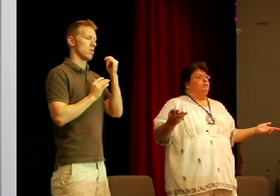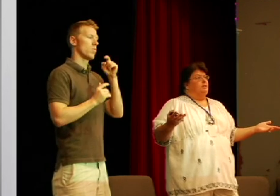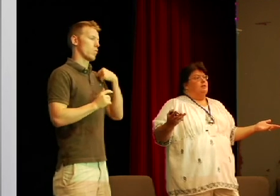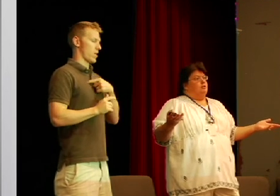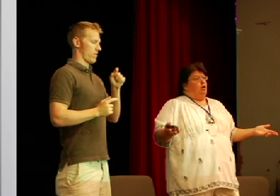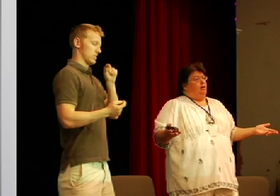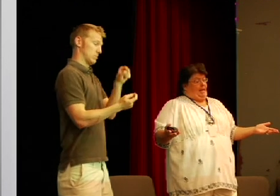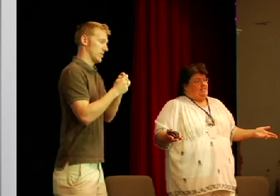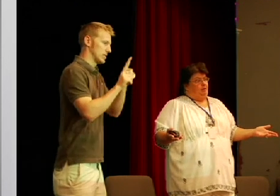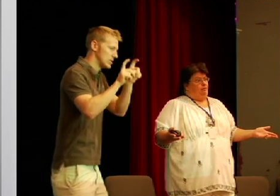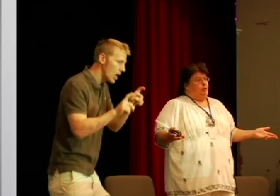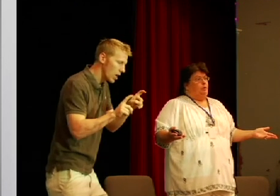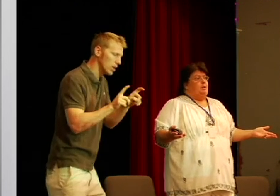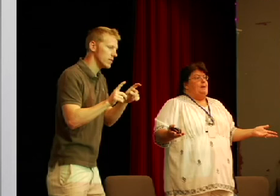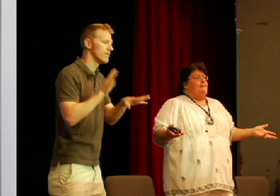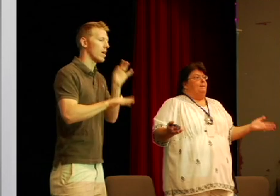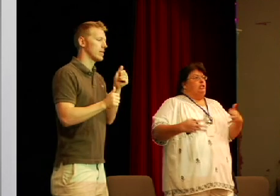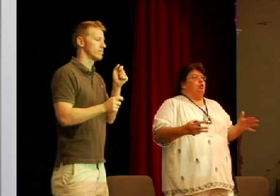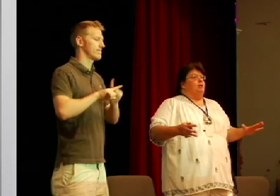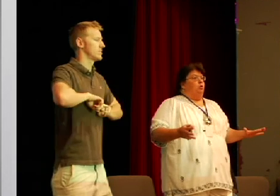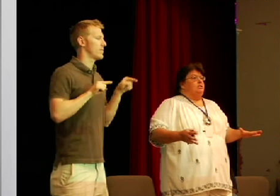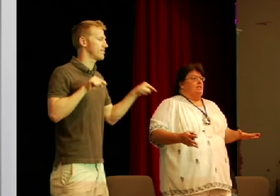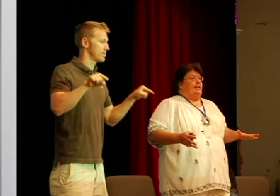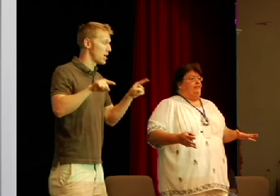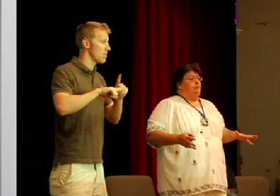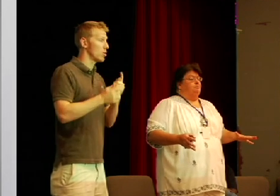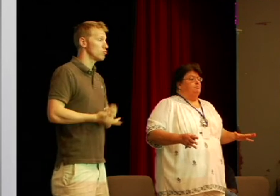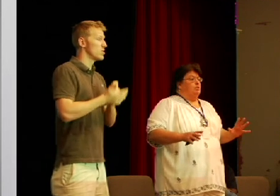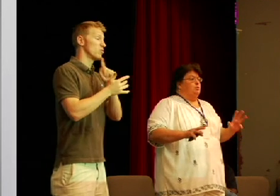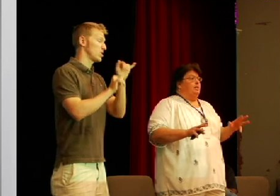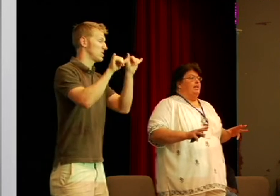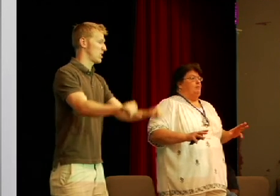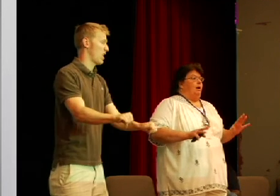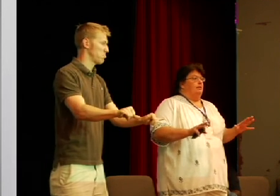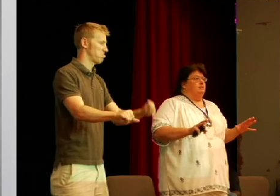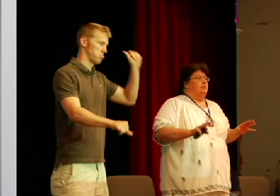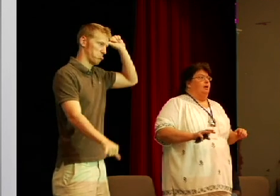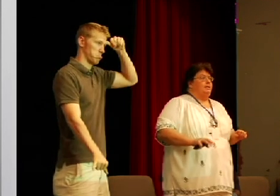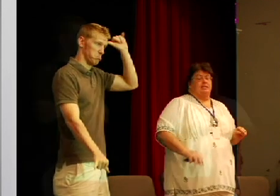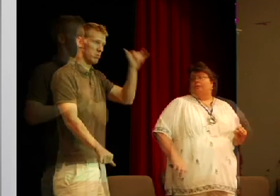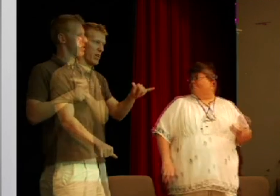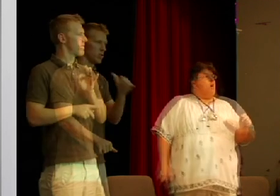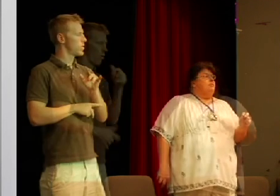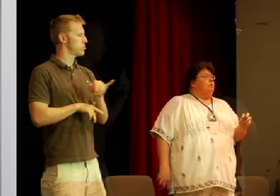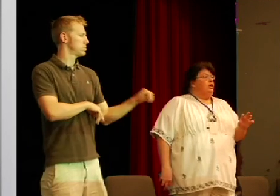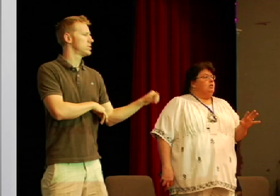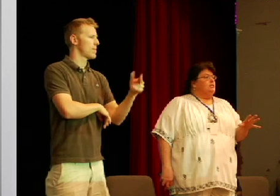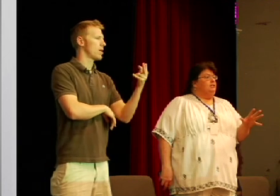a pandemic flu but the treatment course isn't any different so that's one thing to keep in mind to not be as scared the one thing we are seeing